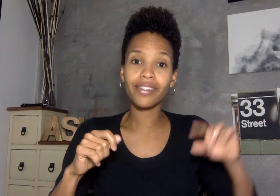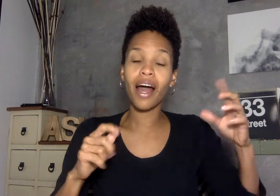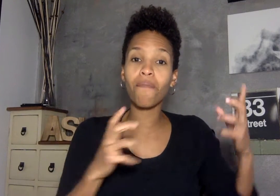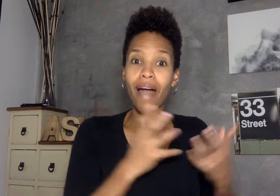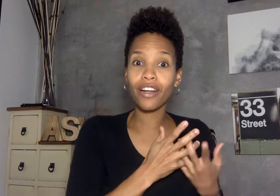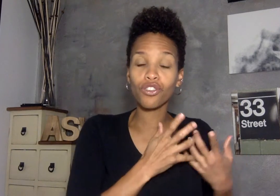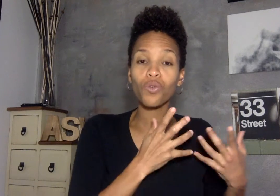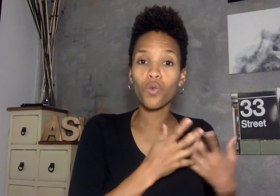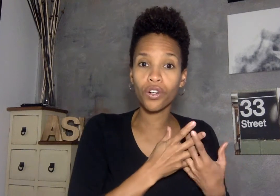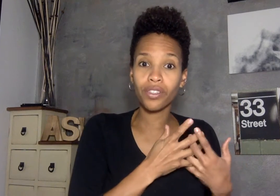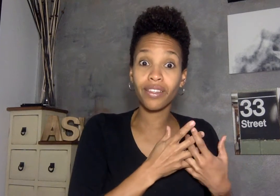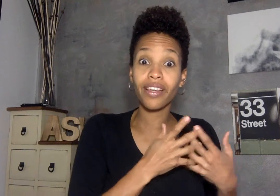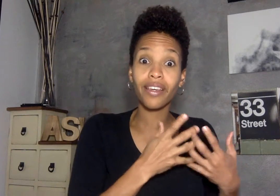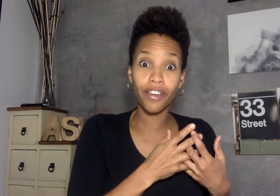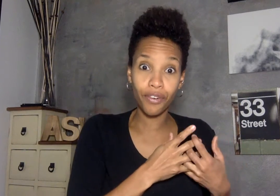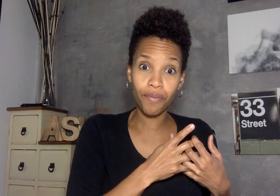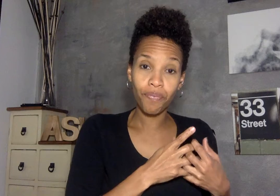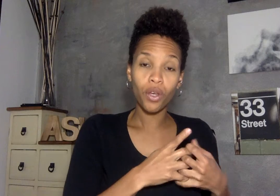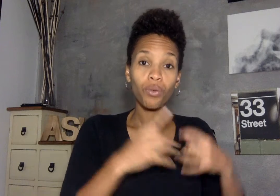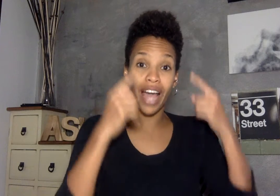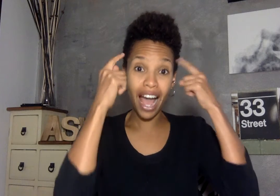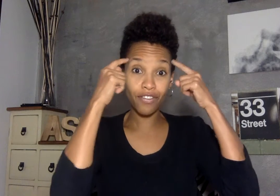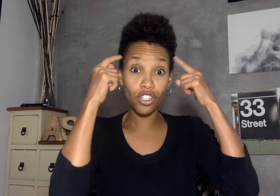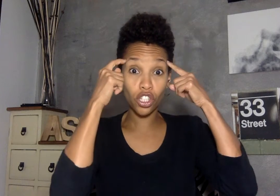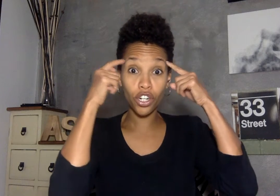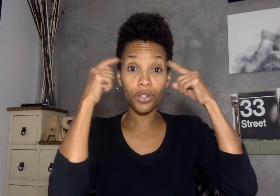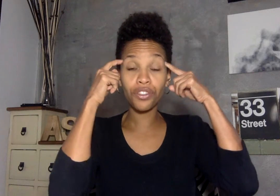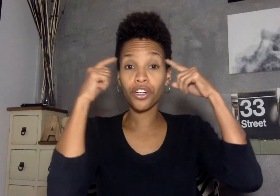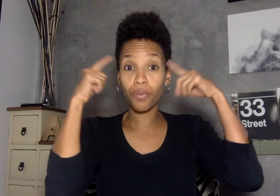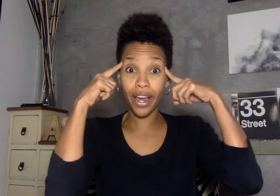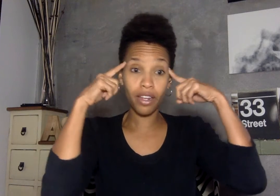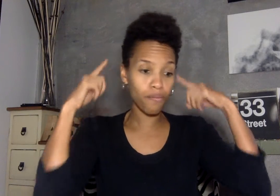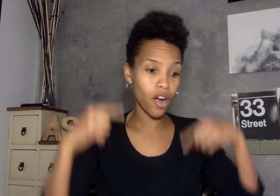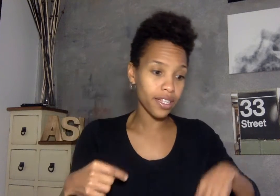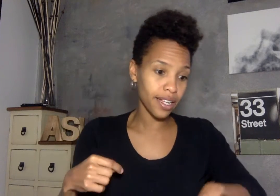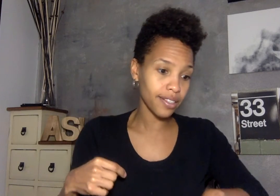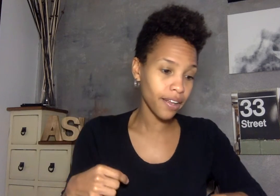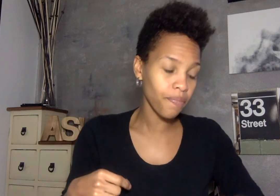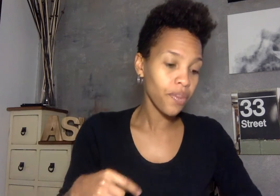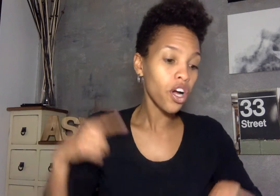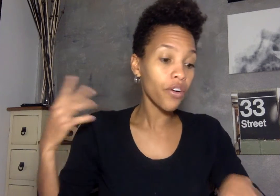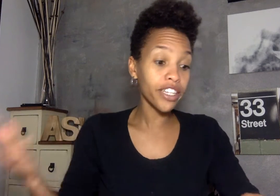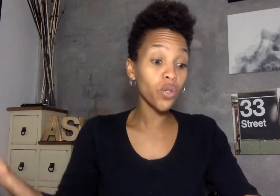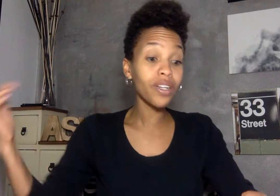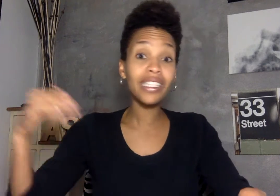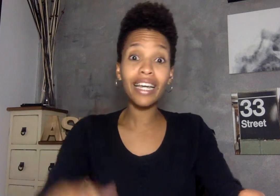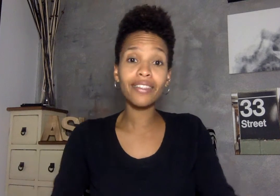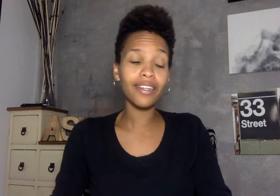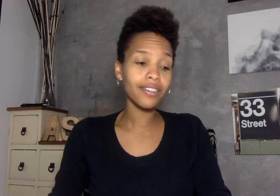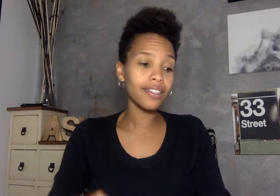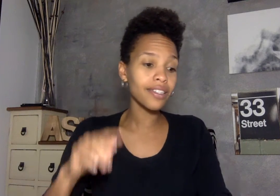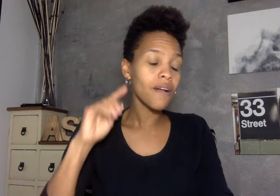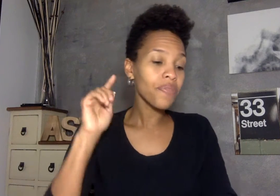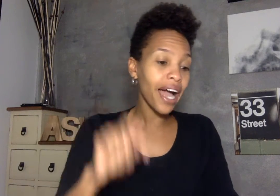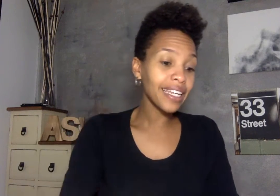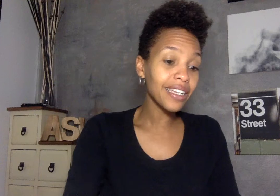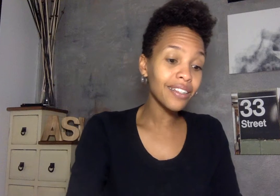that match the words that they hear we have to start using our brain and processing all right so once again the sentence is i need